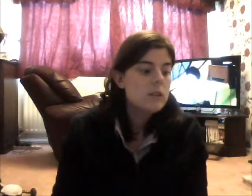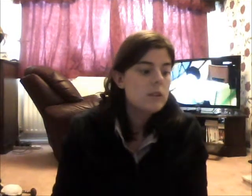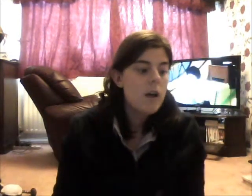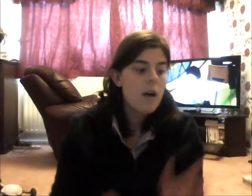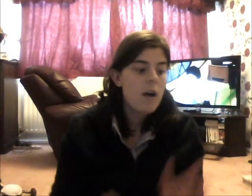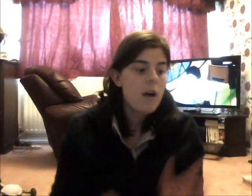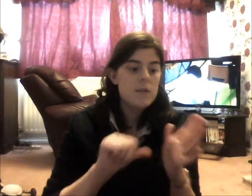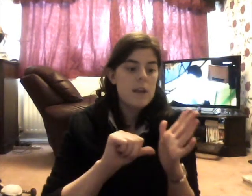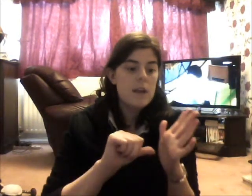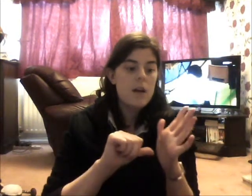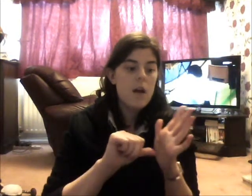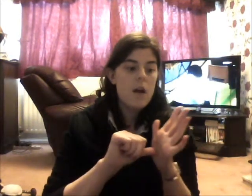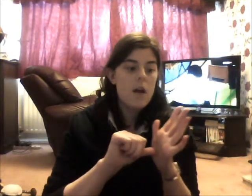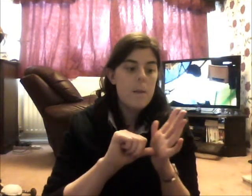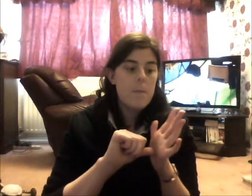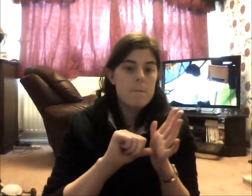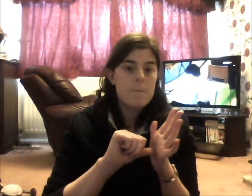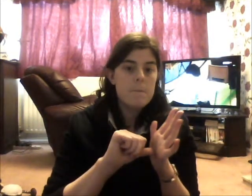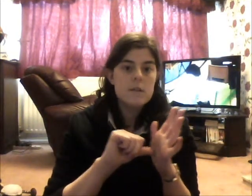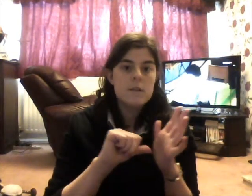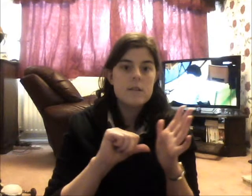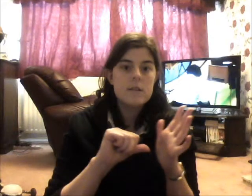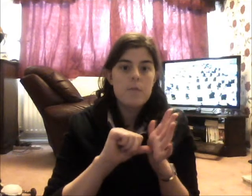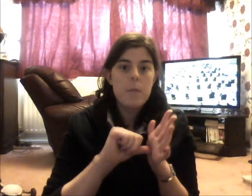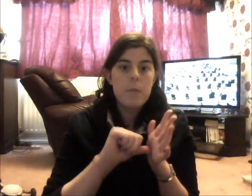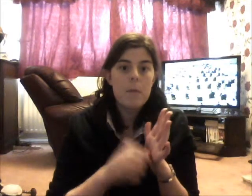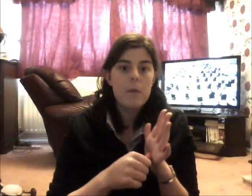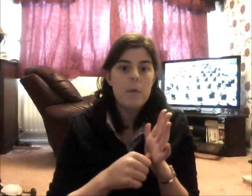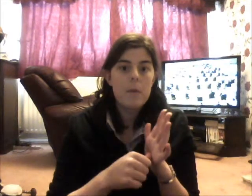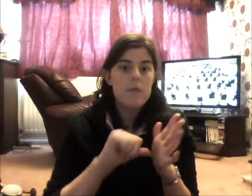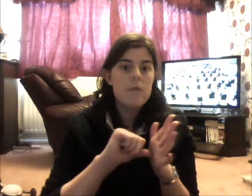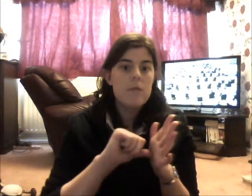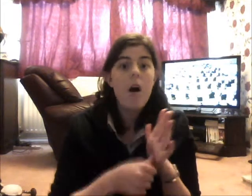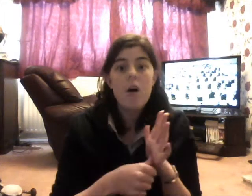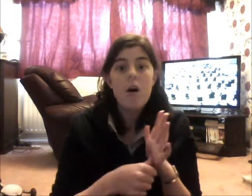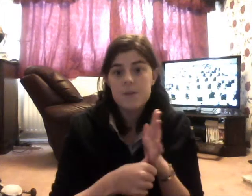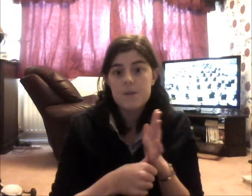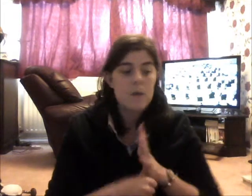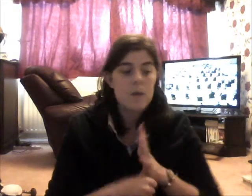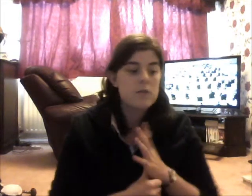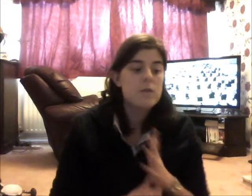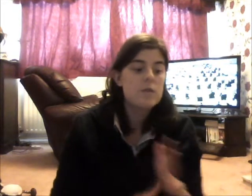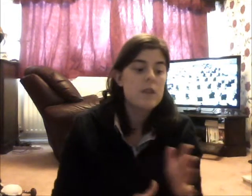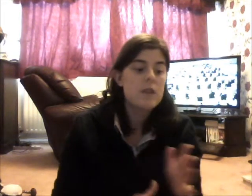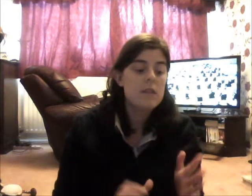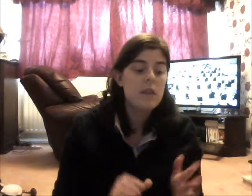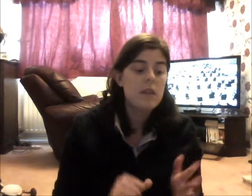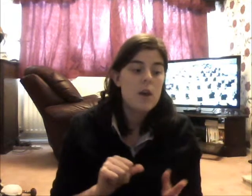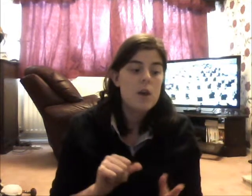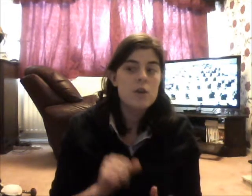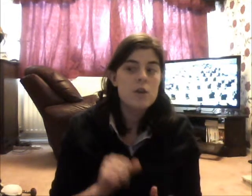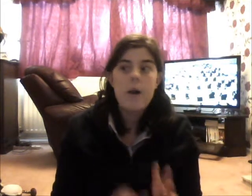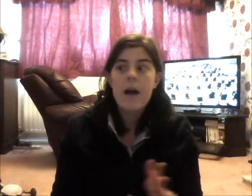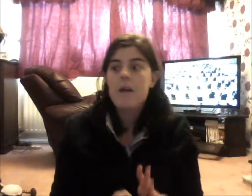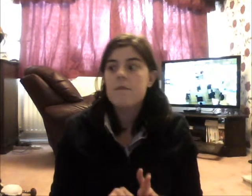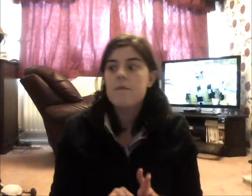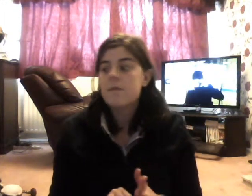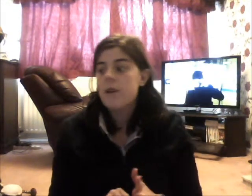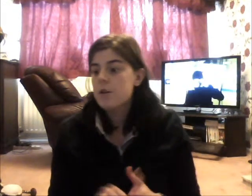If you say, this is the same for problem and for heart as well. So, if you say that you have, you don't have